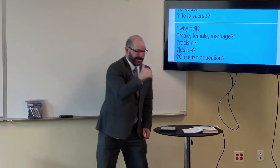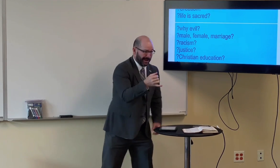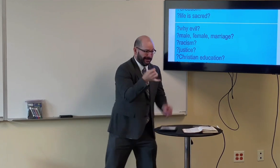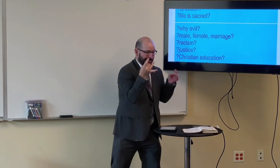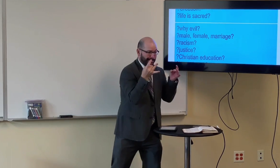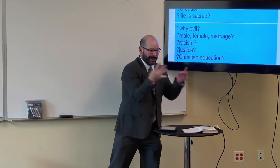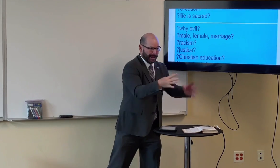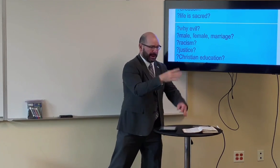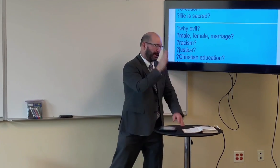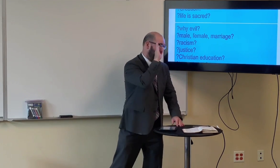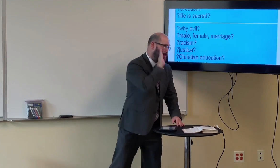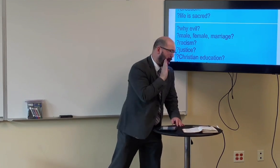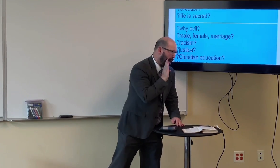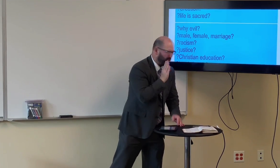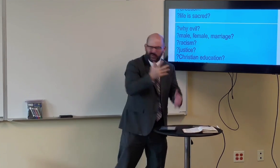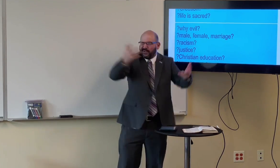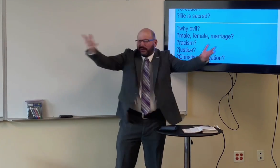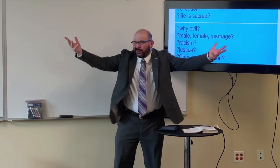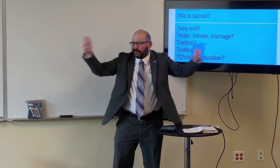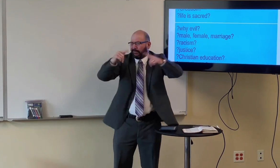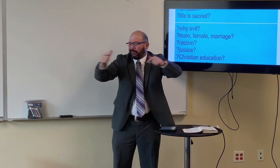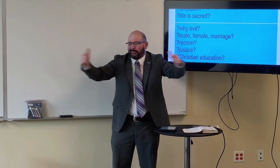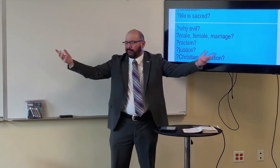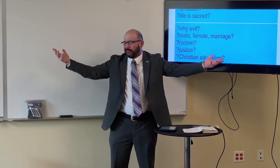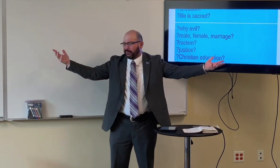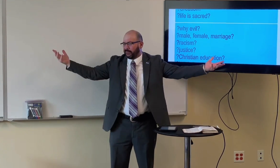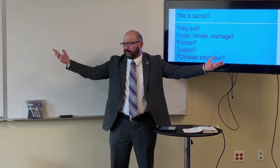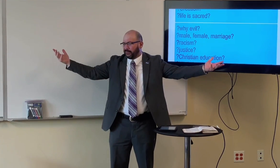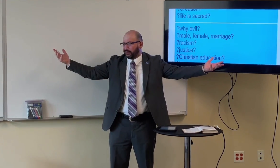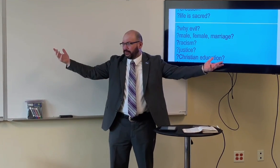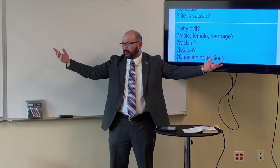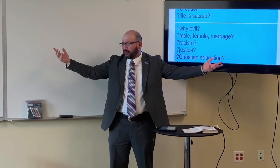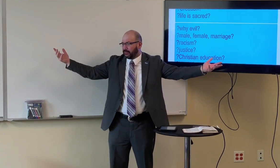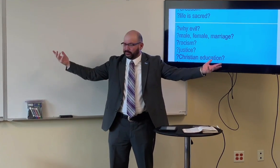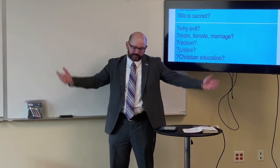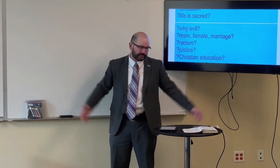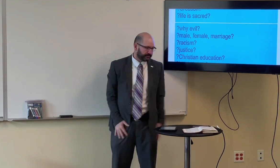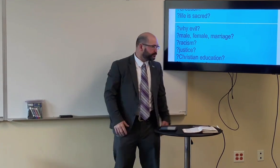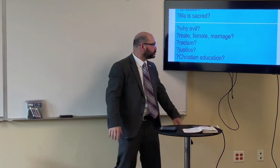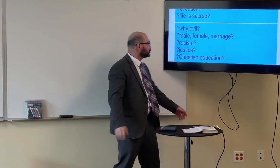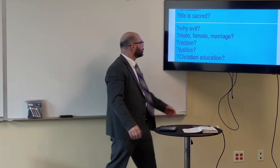or the Asians to hate the Mexicans, whatever. Yes.